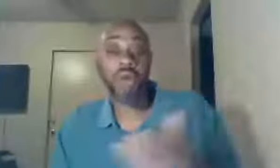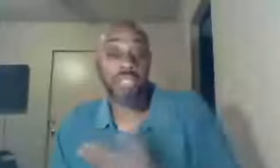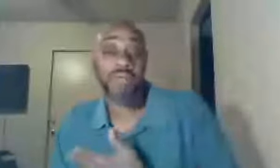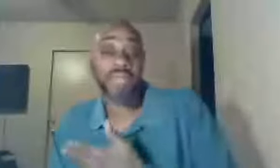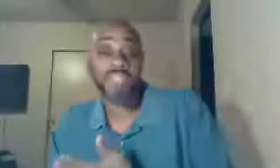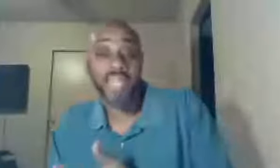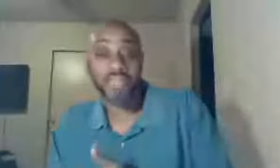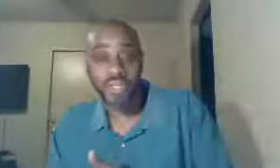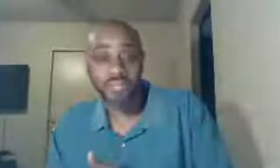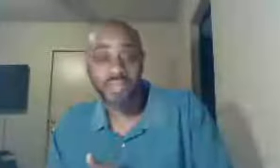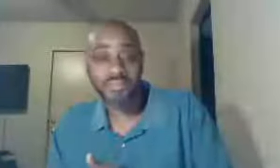worship of the second service,